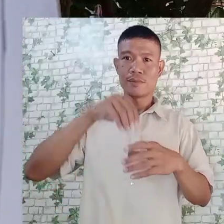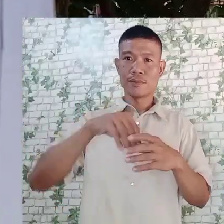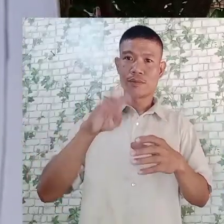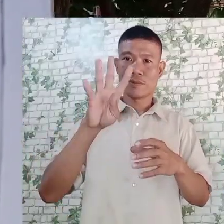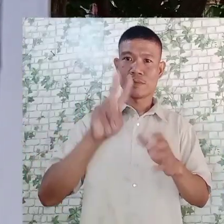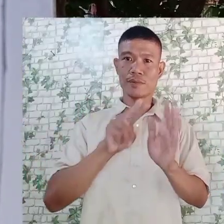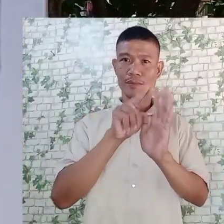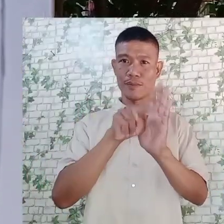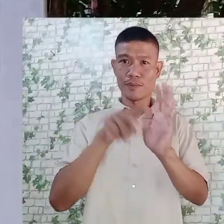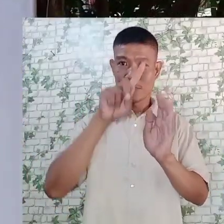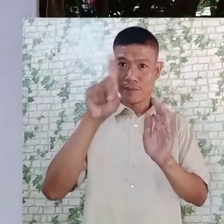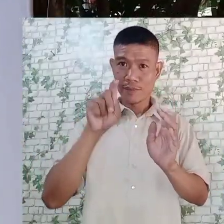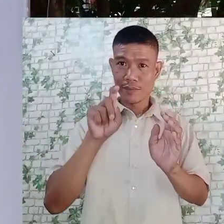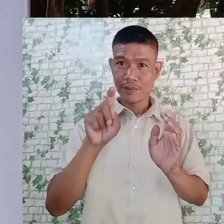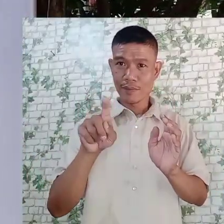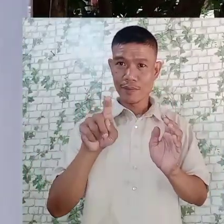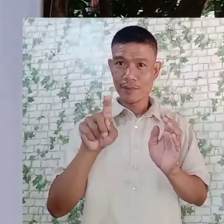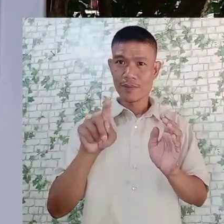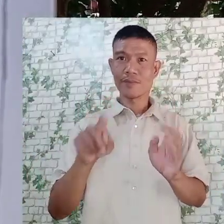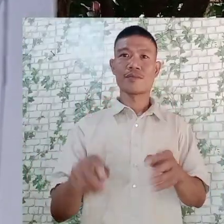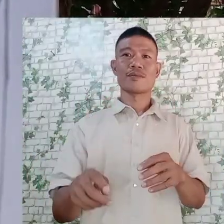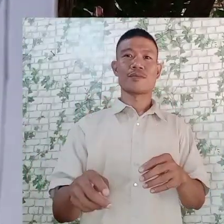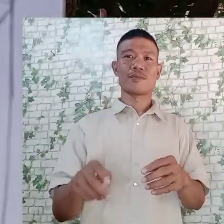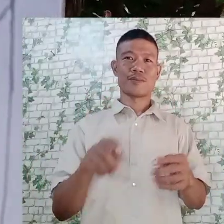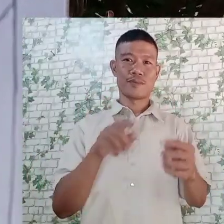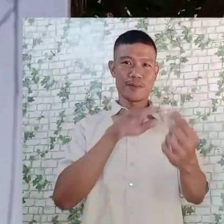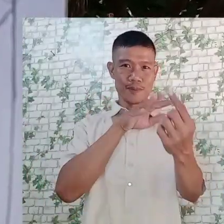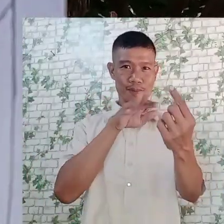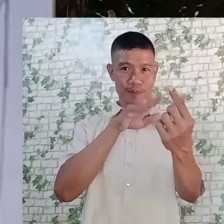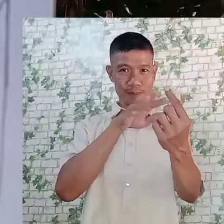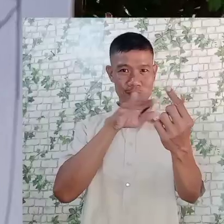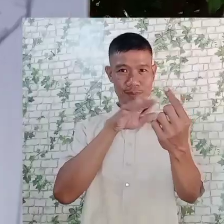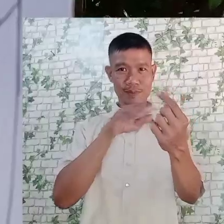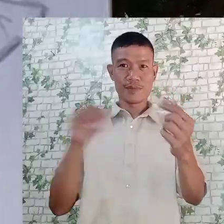hours? So, what's out with that challenge?